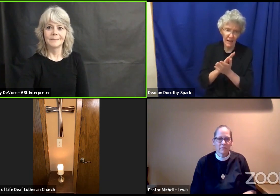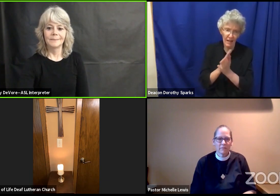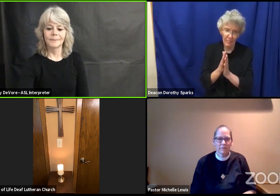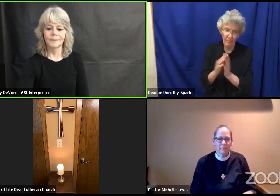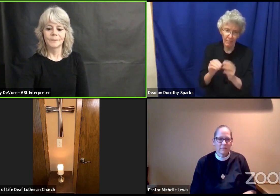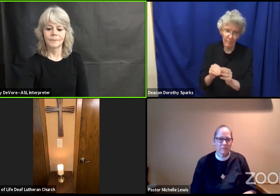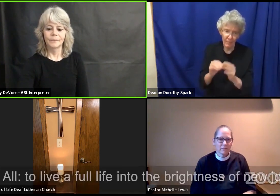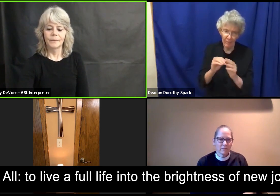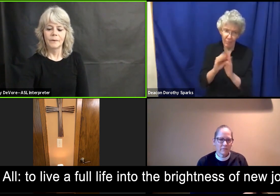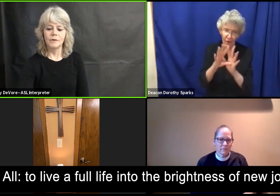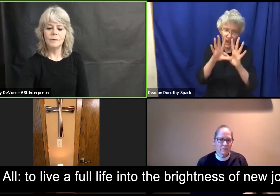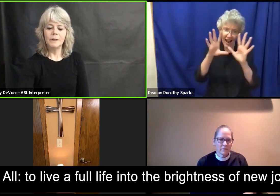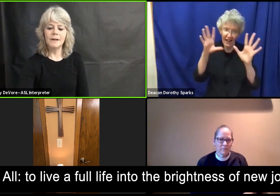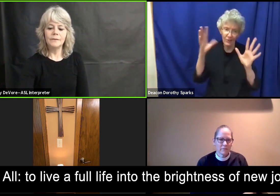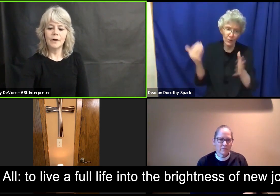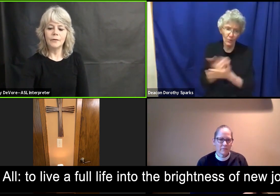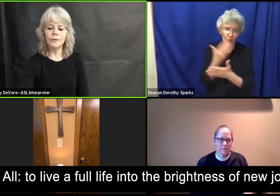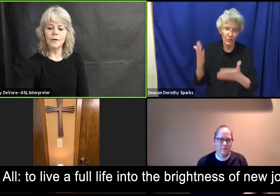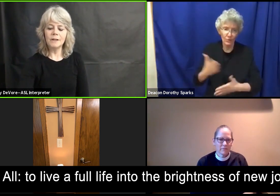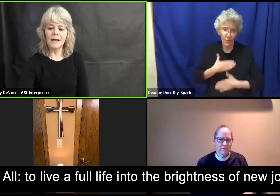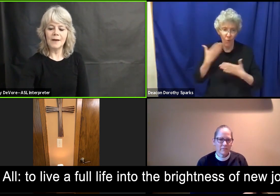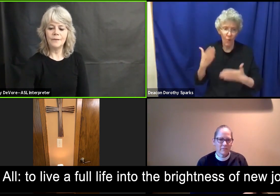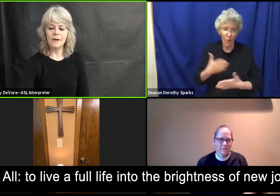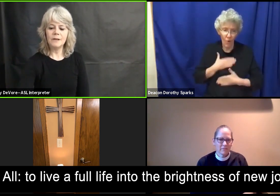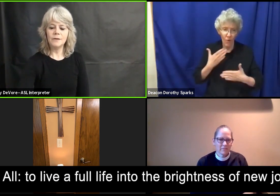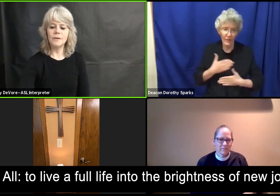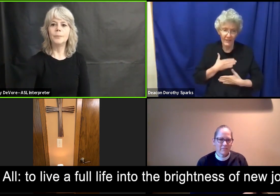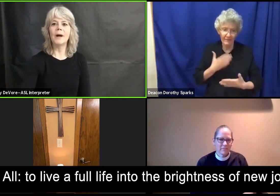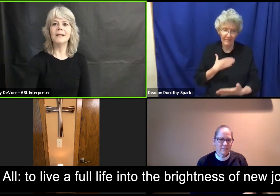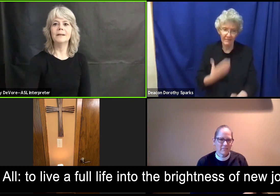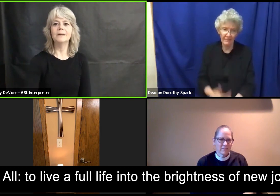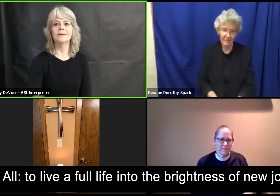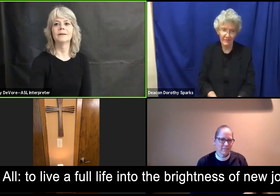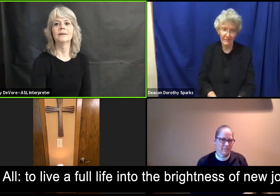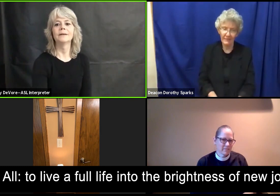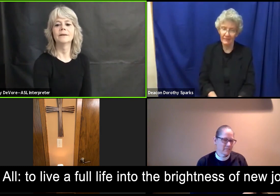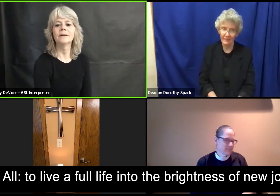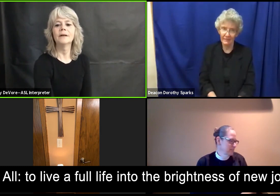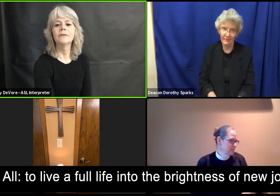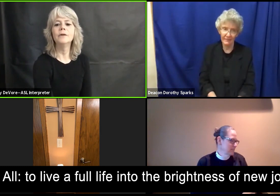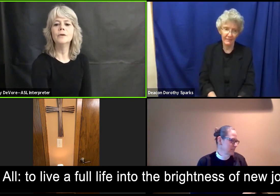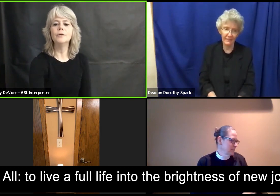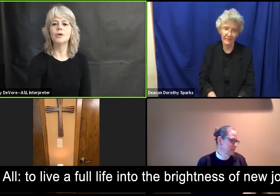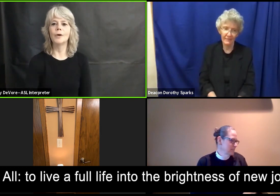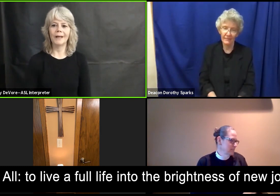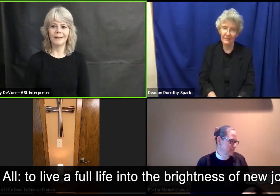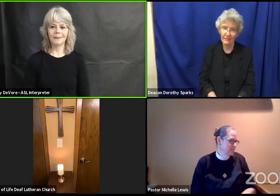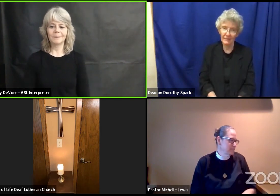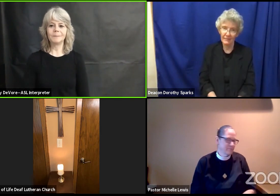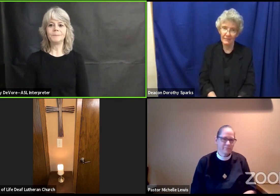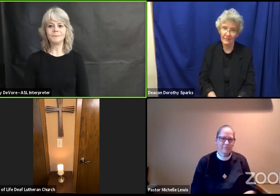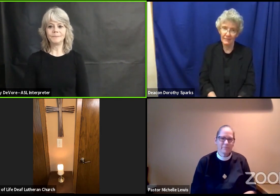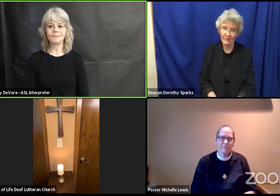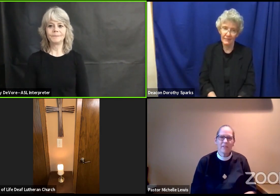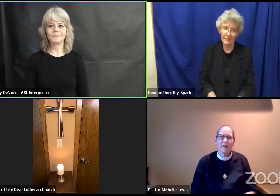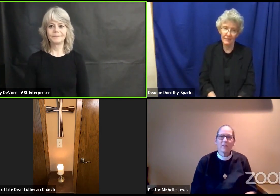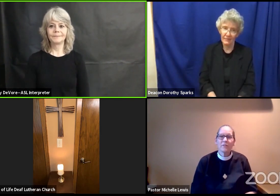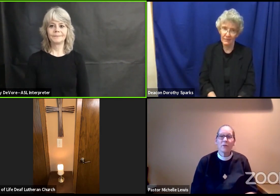to live a full life into the brightness of new joy so